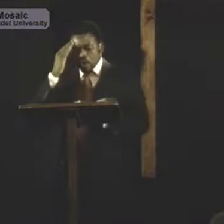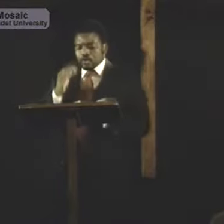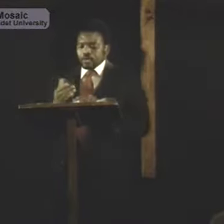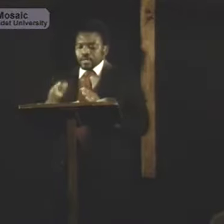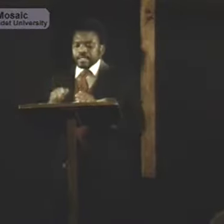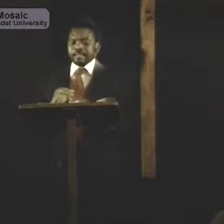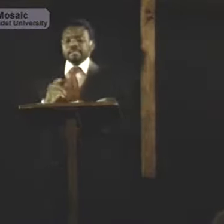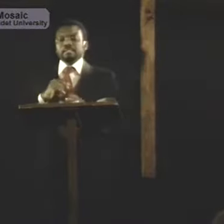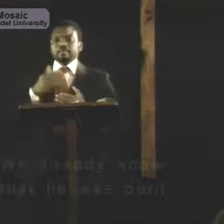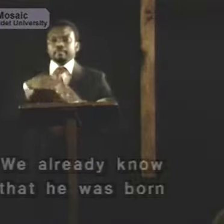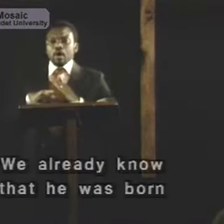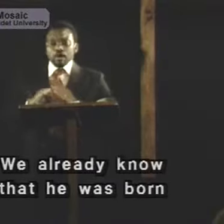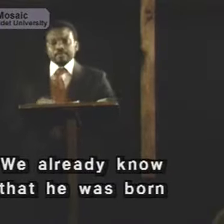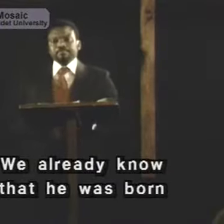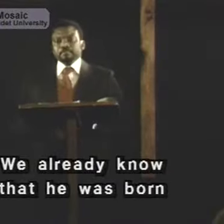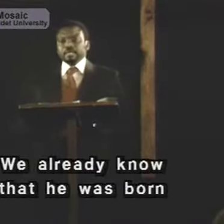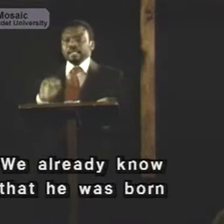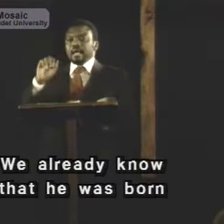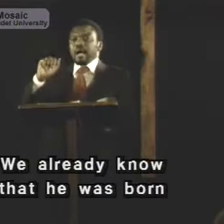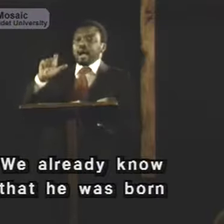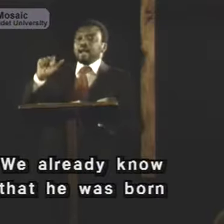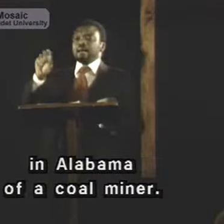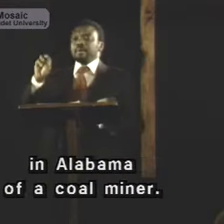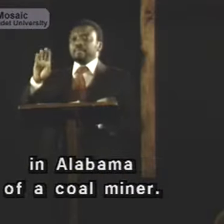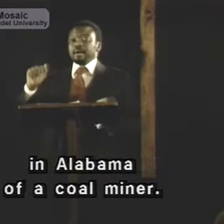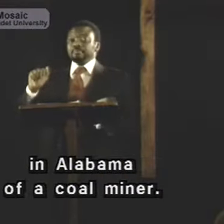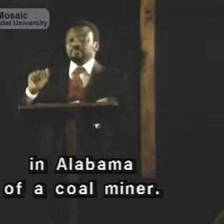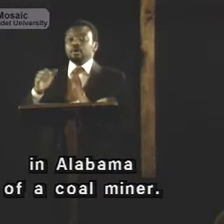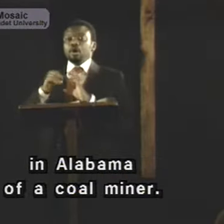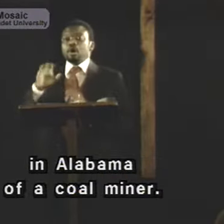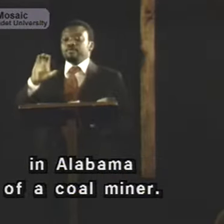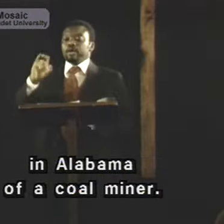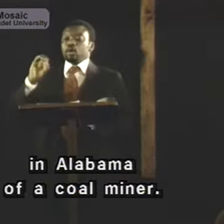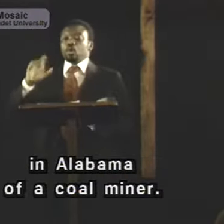We already know that he was born in Alabama of a coal miner.